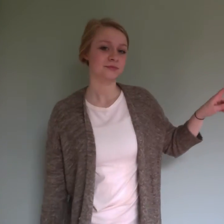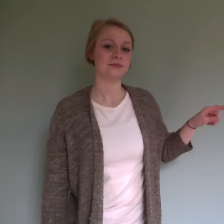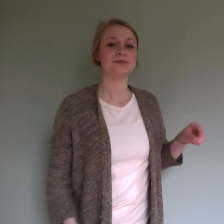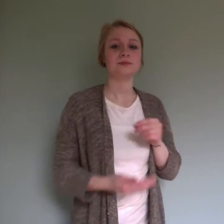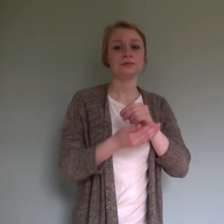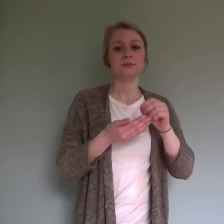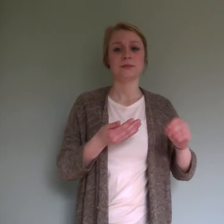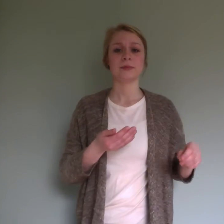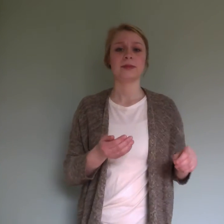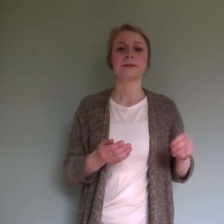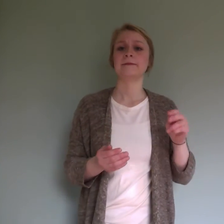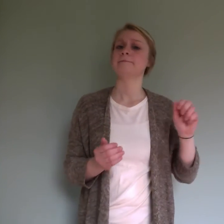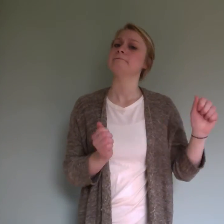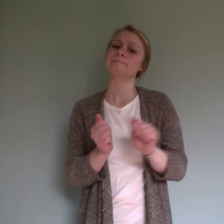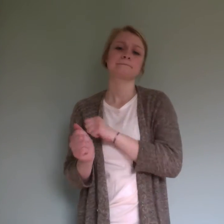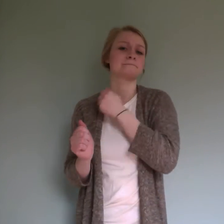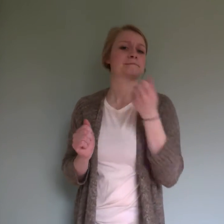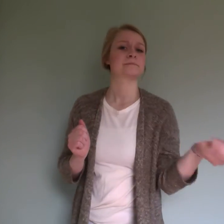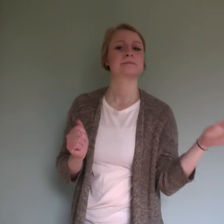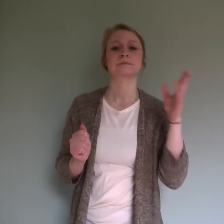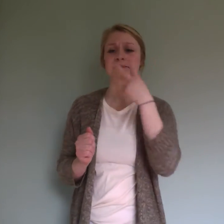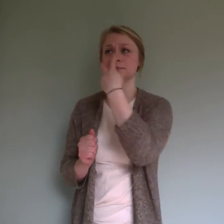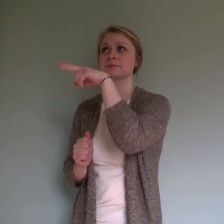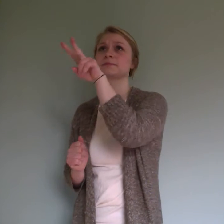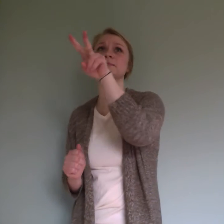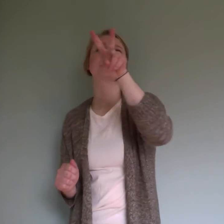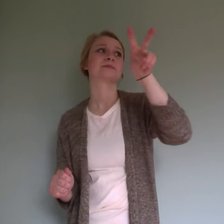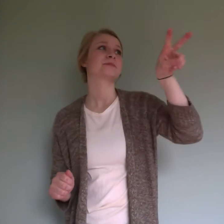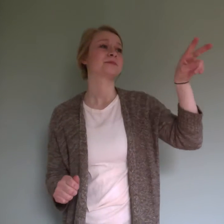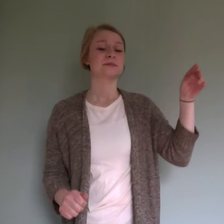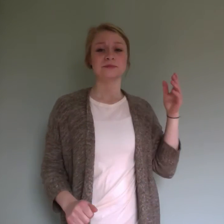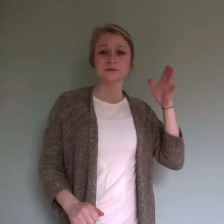story got